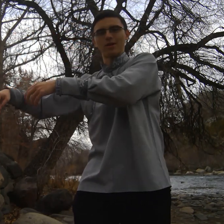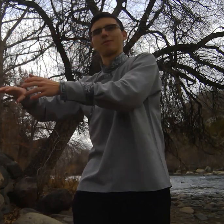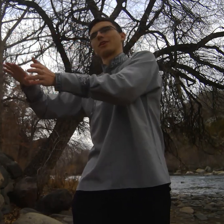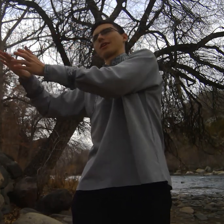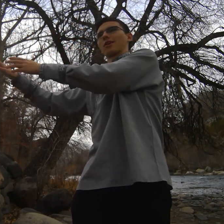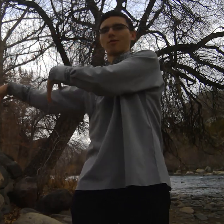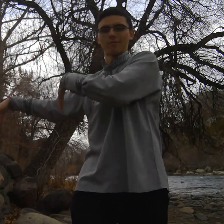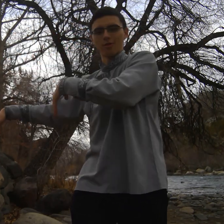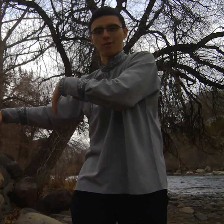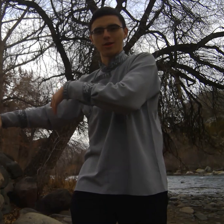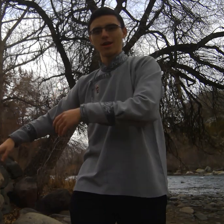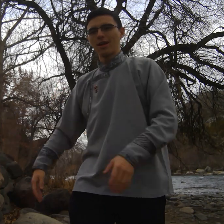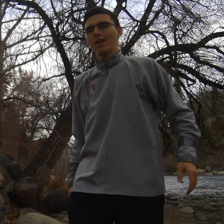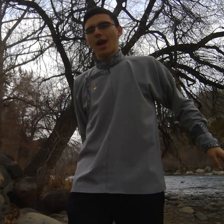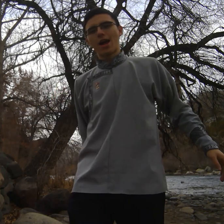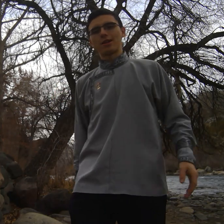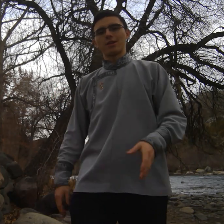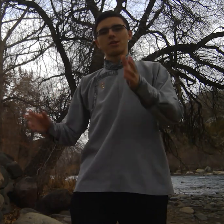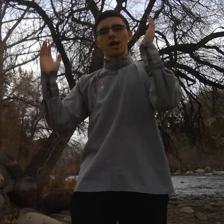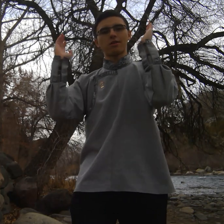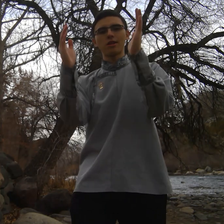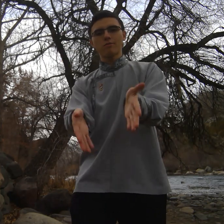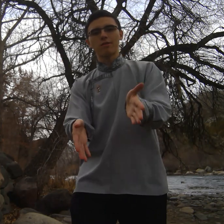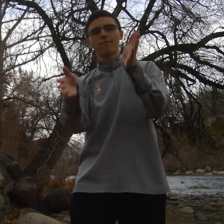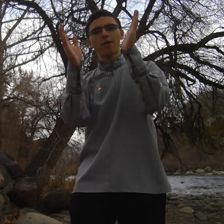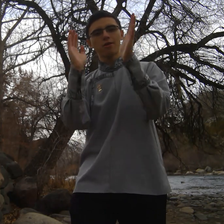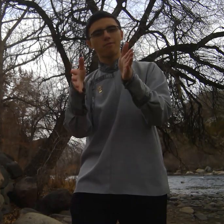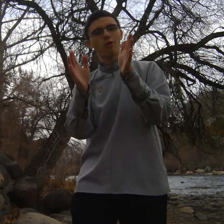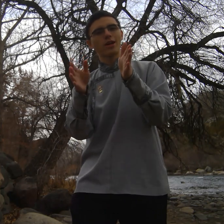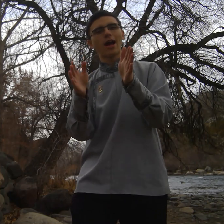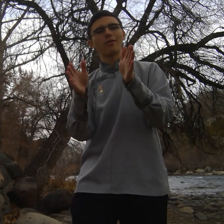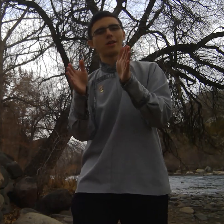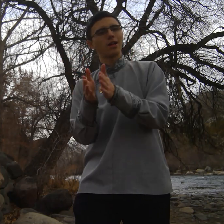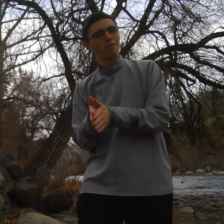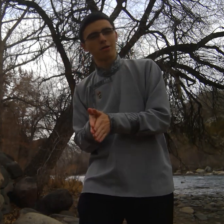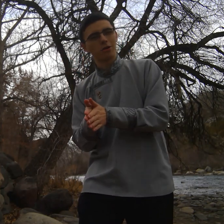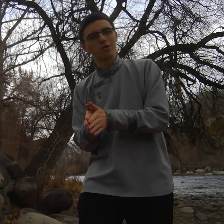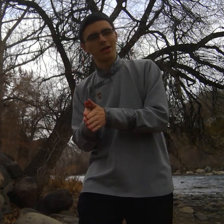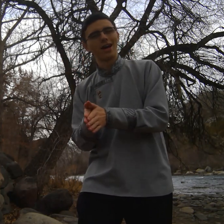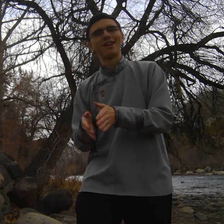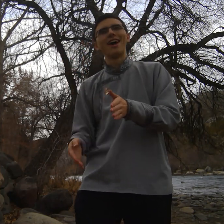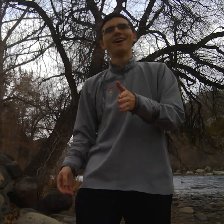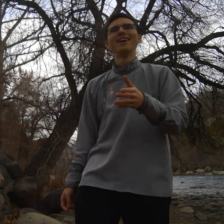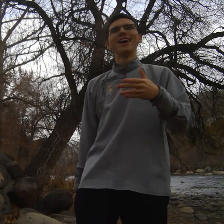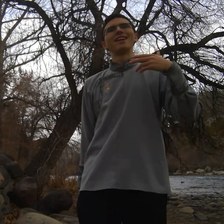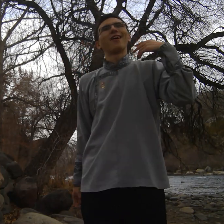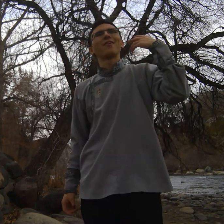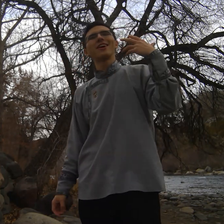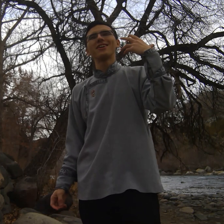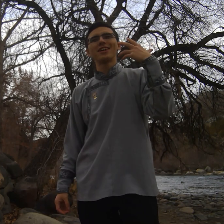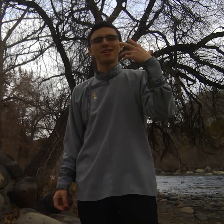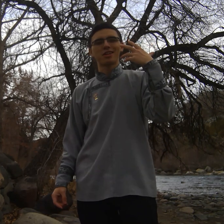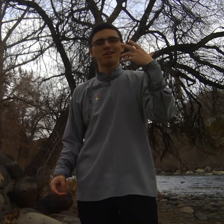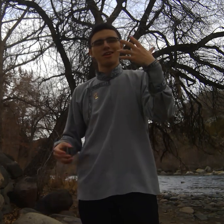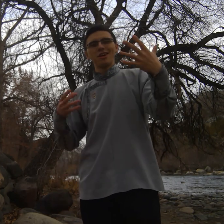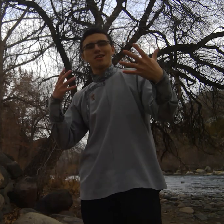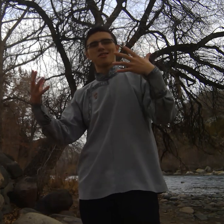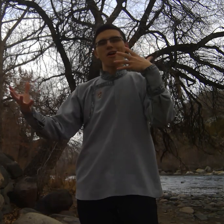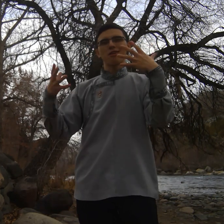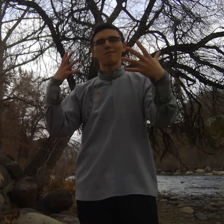nibbling and going forward and shucks this was the first morning I was in Mongolia and that really just started